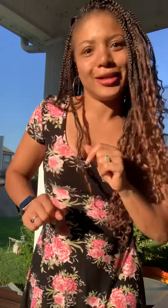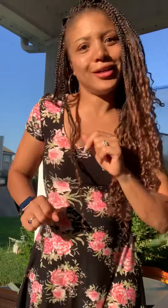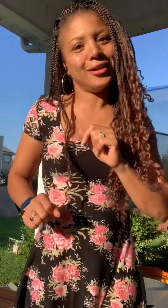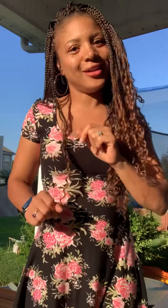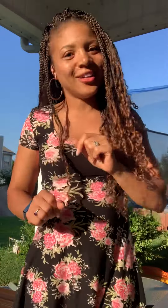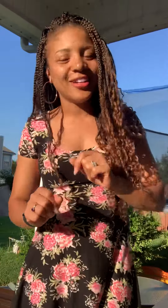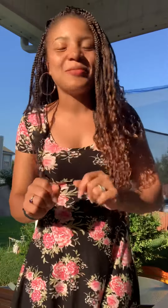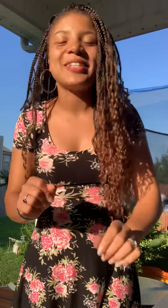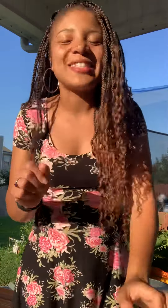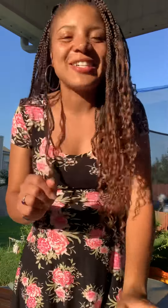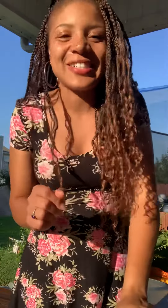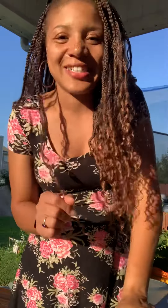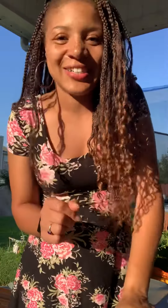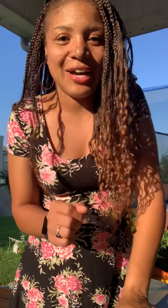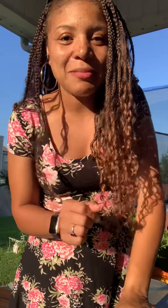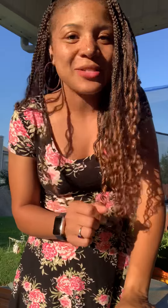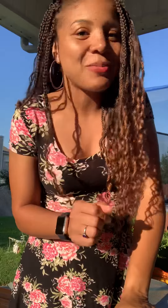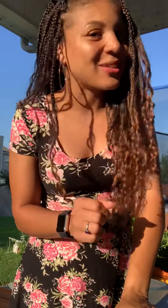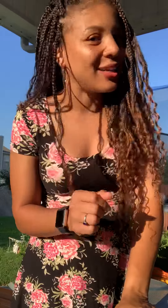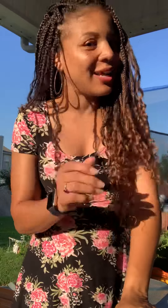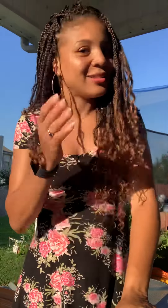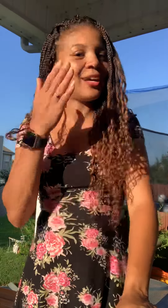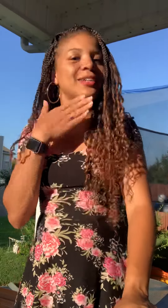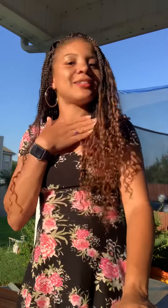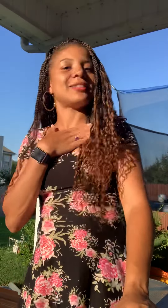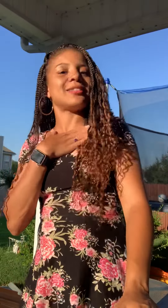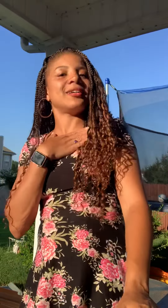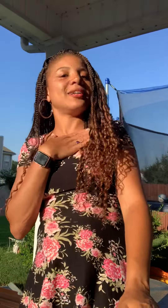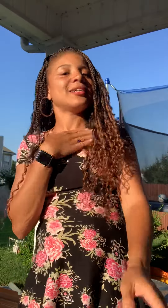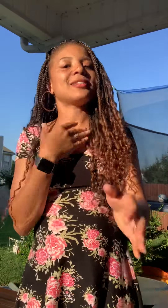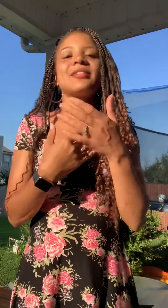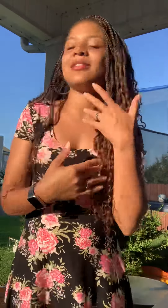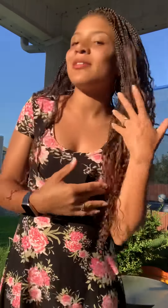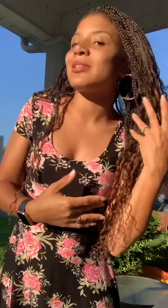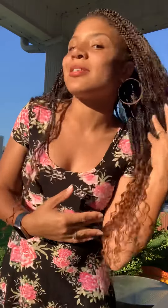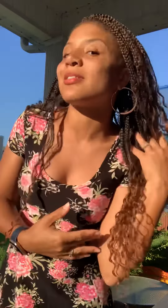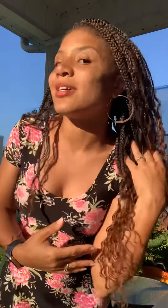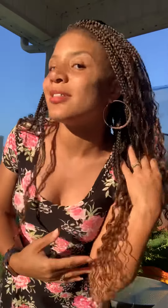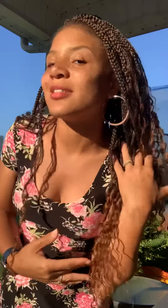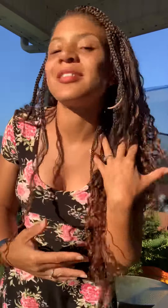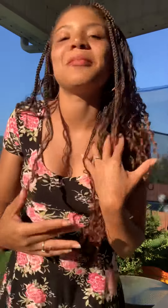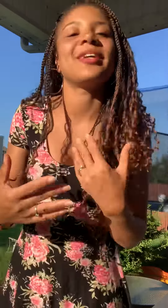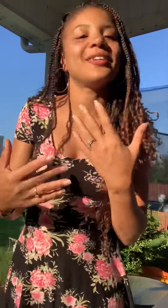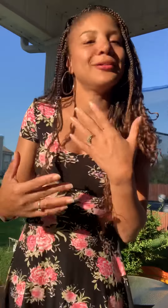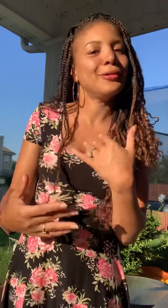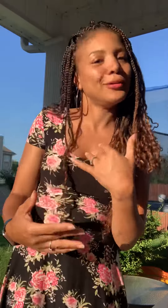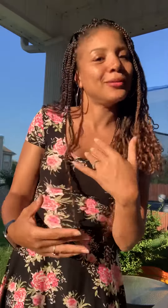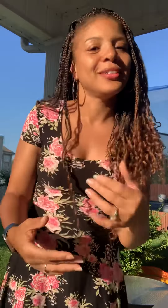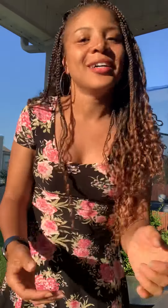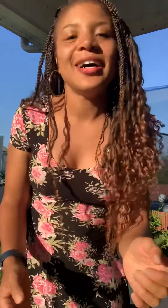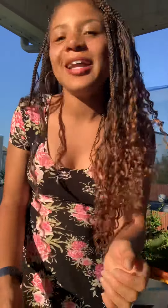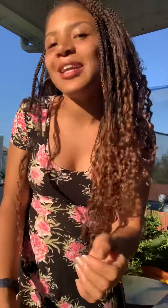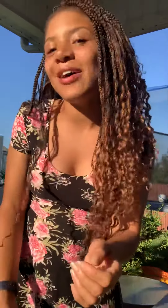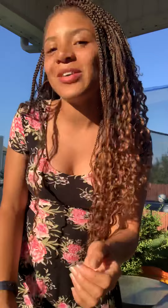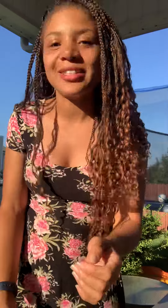but seriously no I'm super excited y look at this sun look at this look what the sun does to me oh I love it